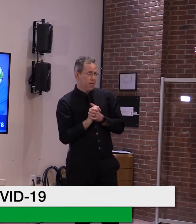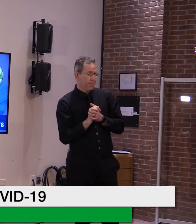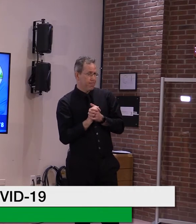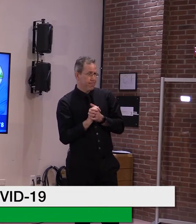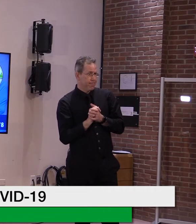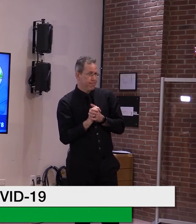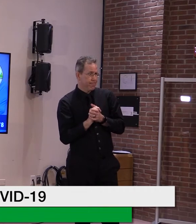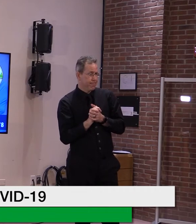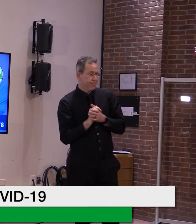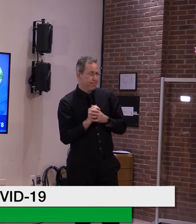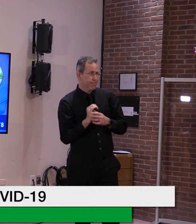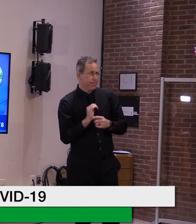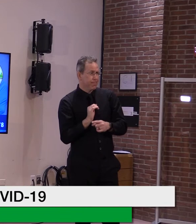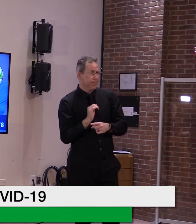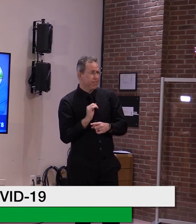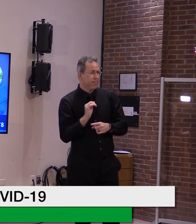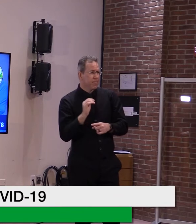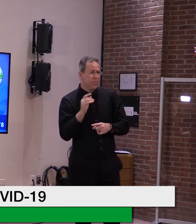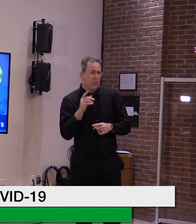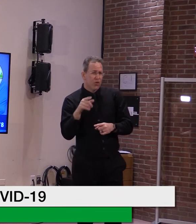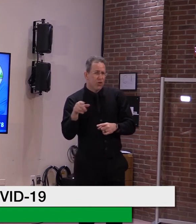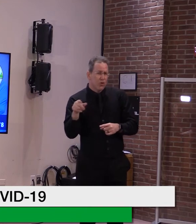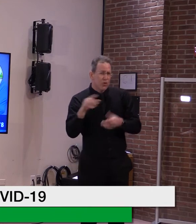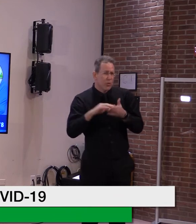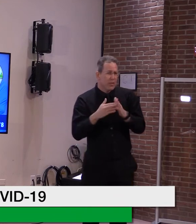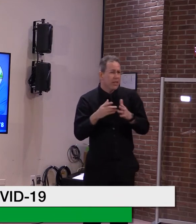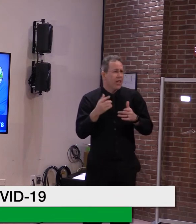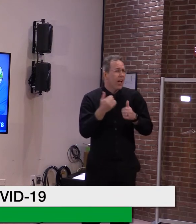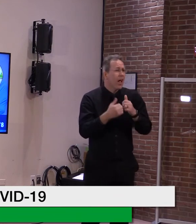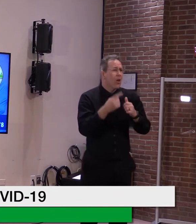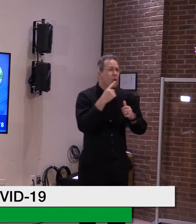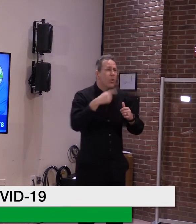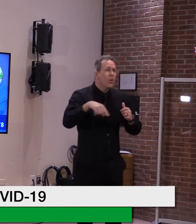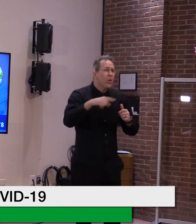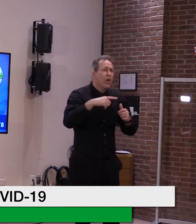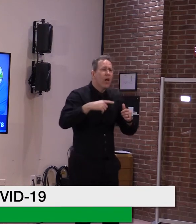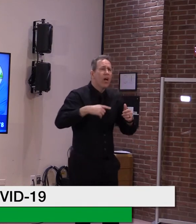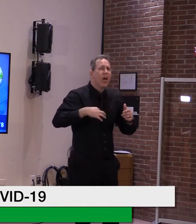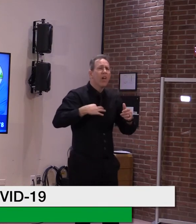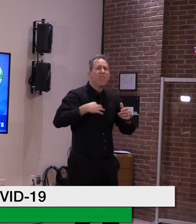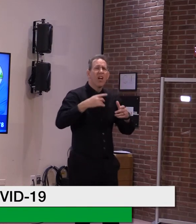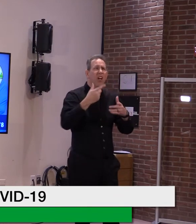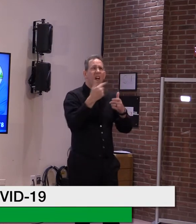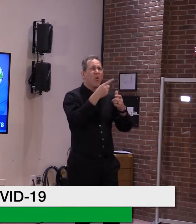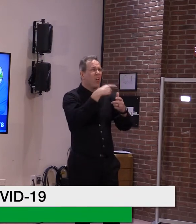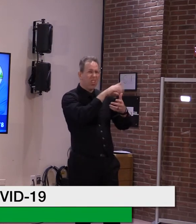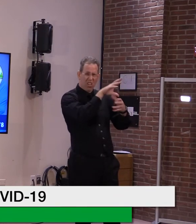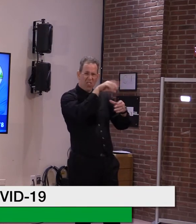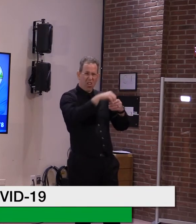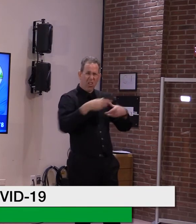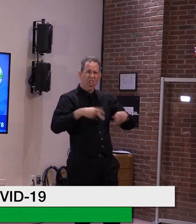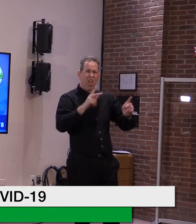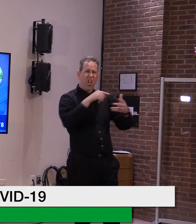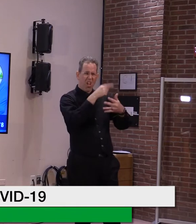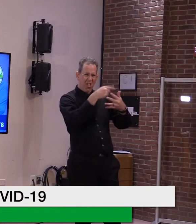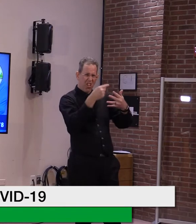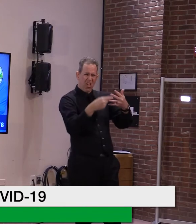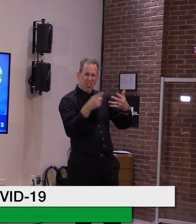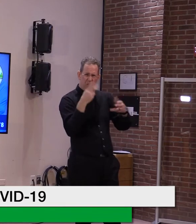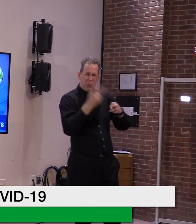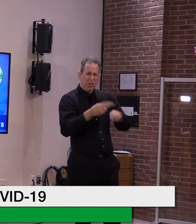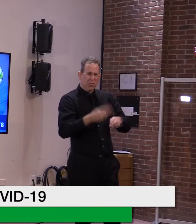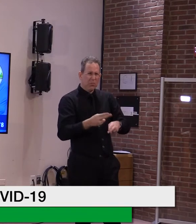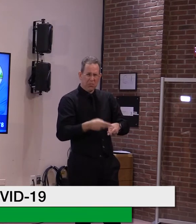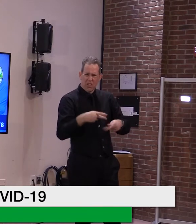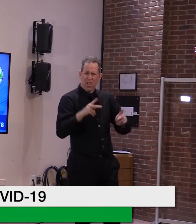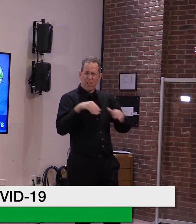included in that group, uh, are people who are like 65 and older? Yeah. Anybody that has signed up and registered and that's